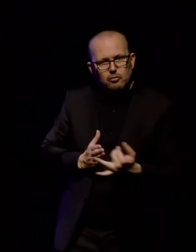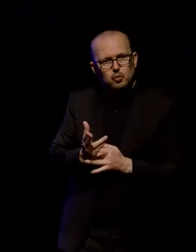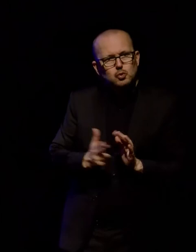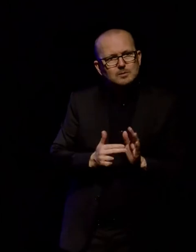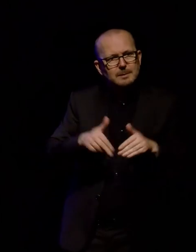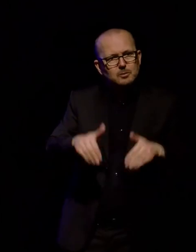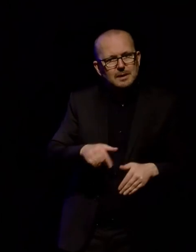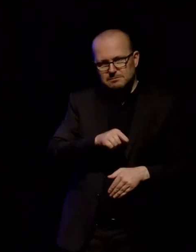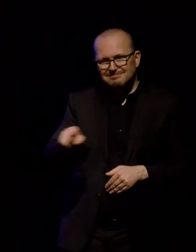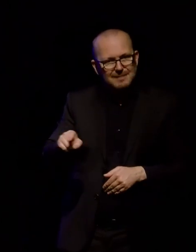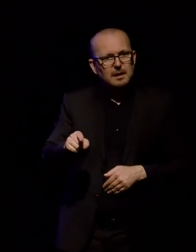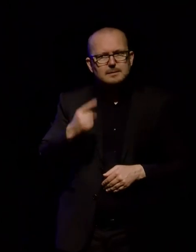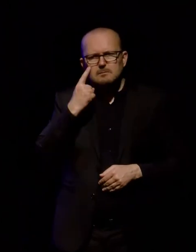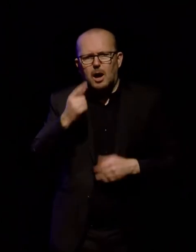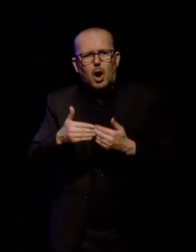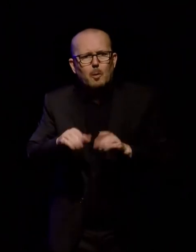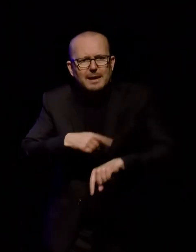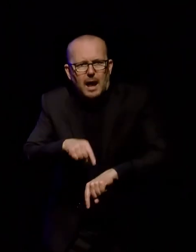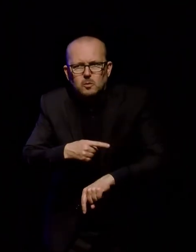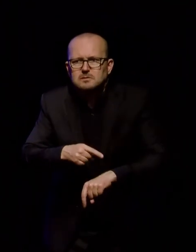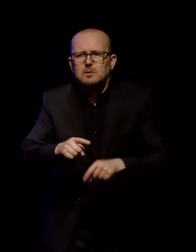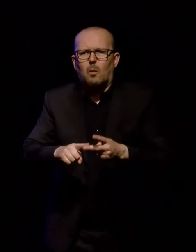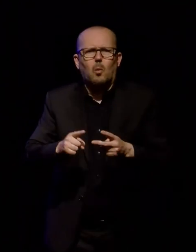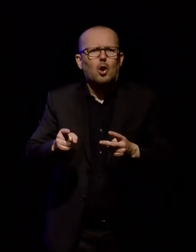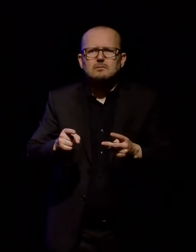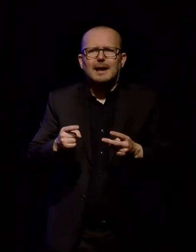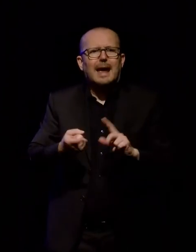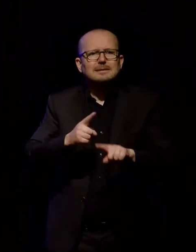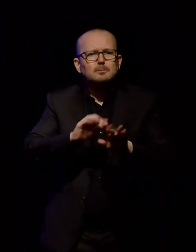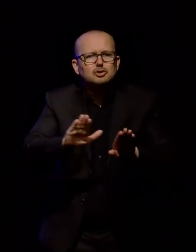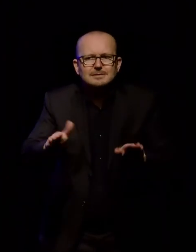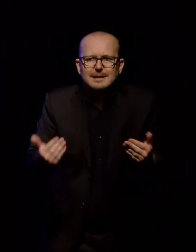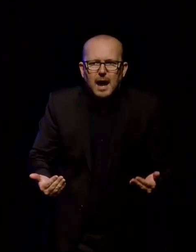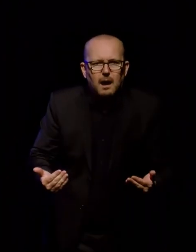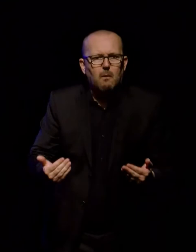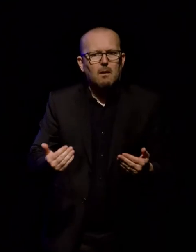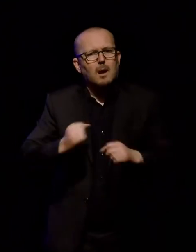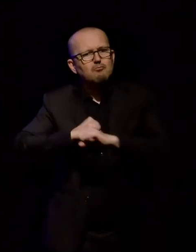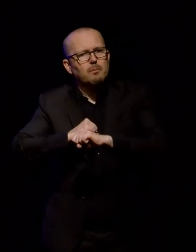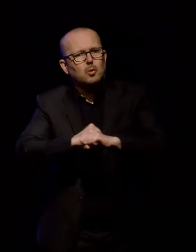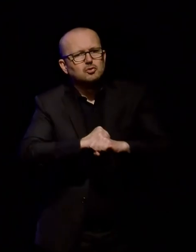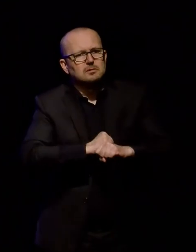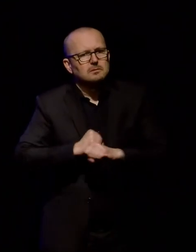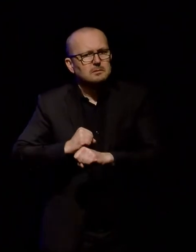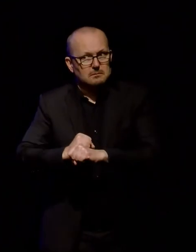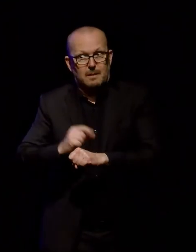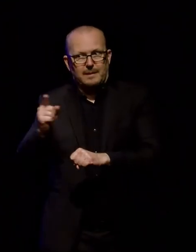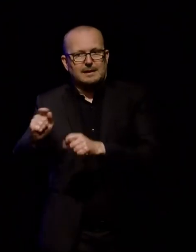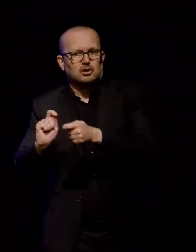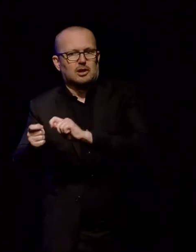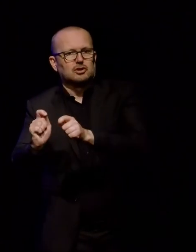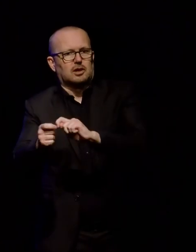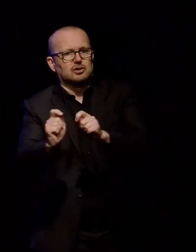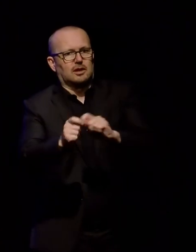Each organisation can change their own information on the website. So, unlike potentially some websites that they're involved in, they